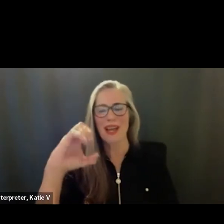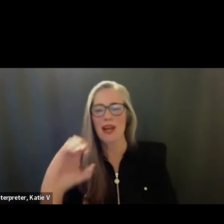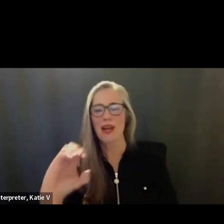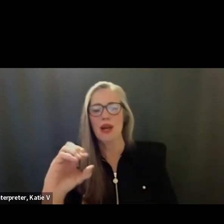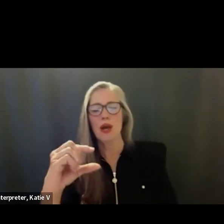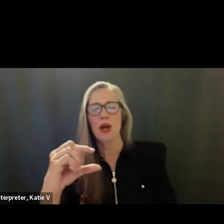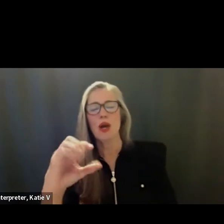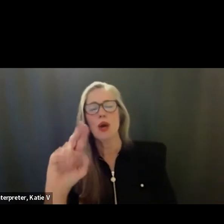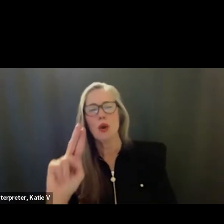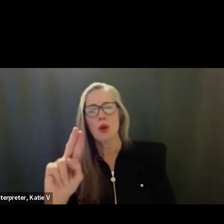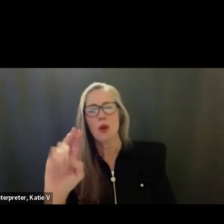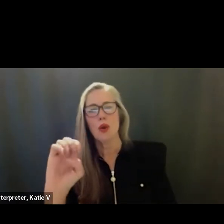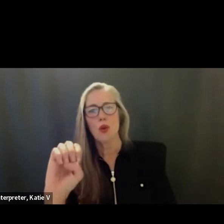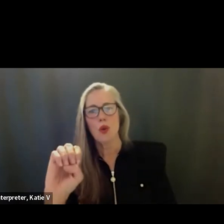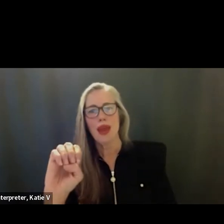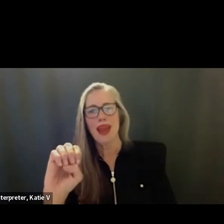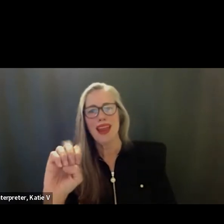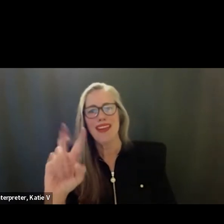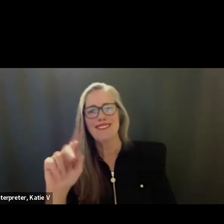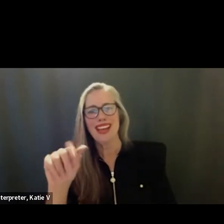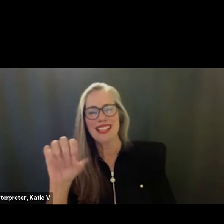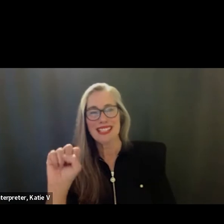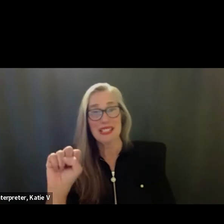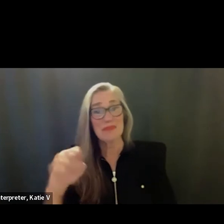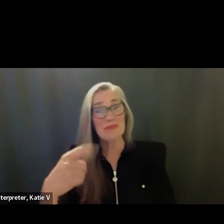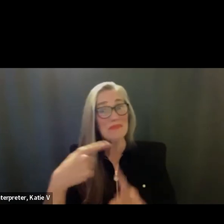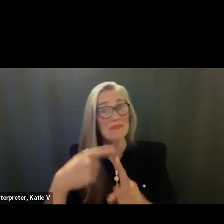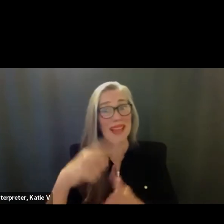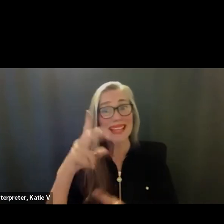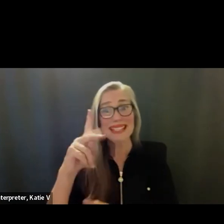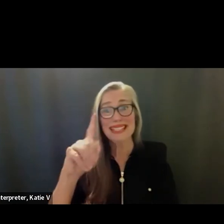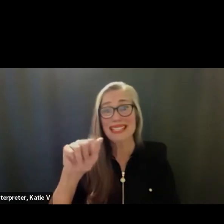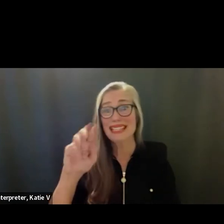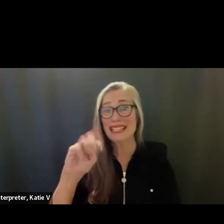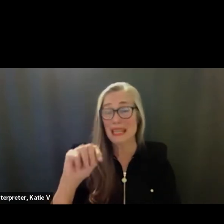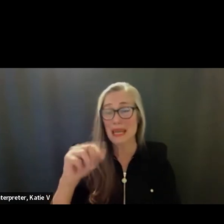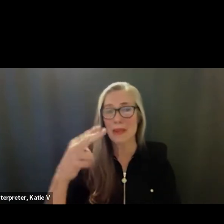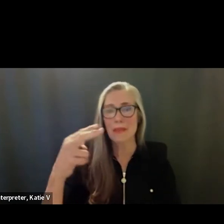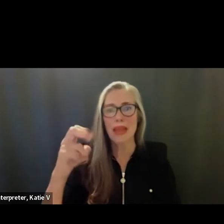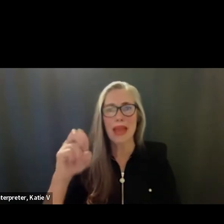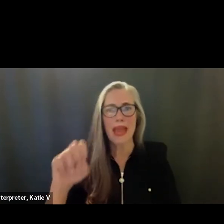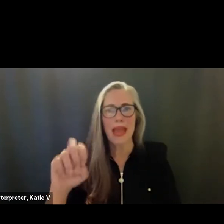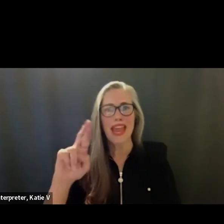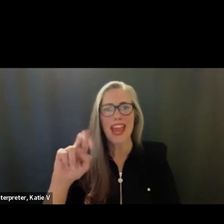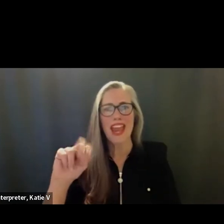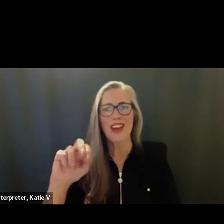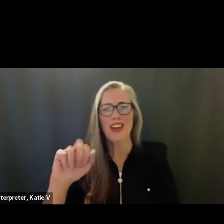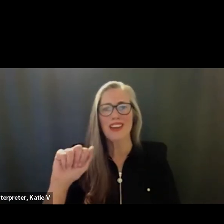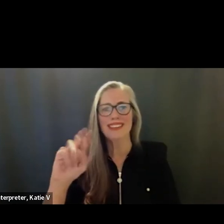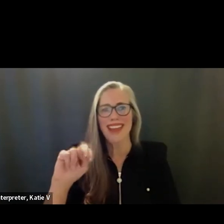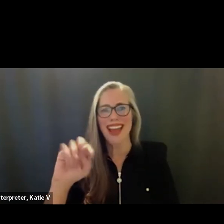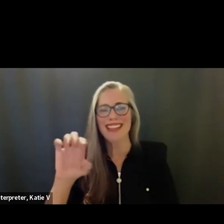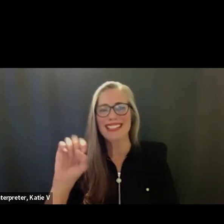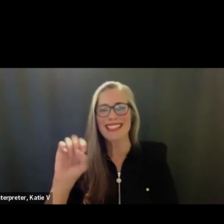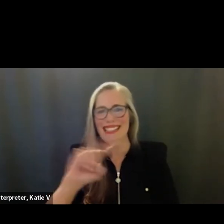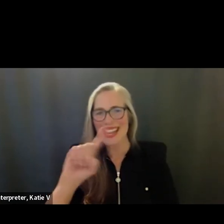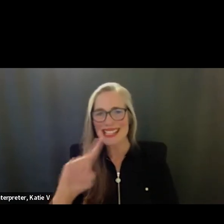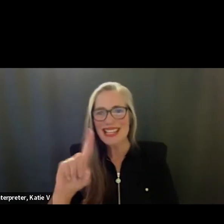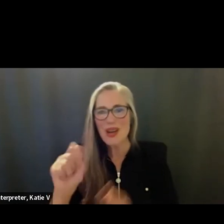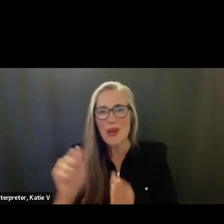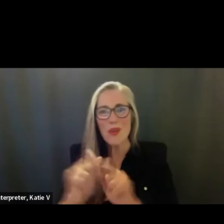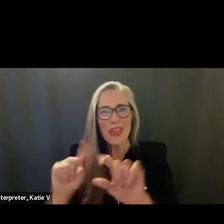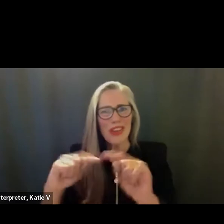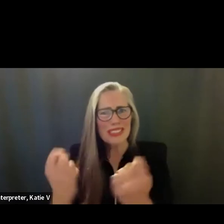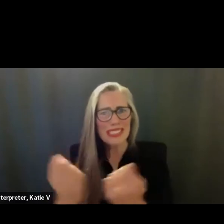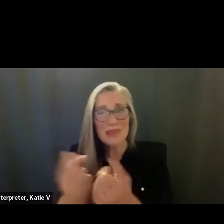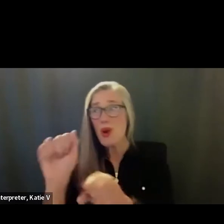I also want to thank Ms. Kim Hernandez and her team for also working with Student Transportation of America. It was